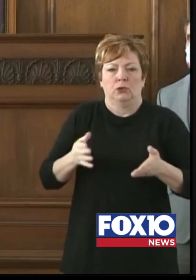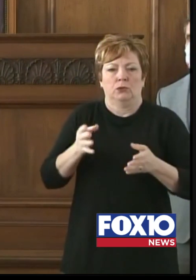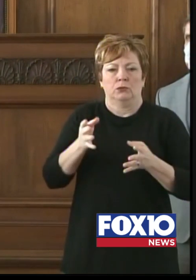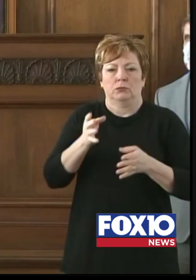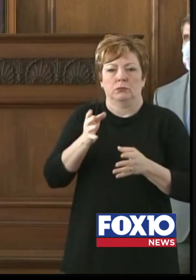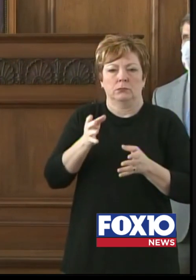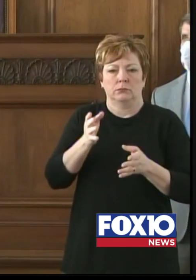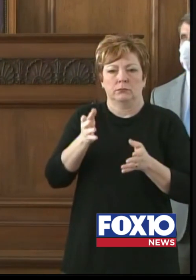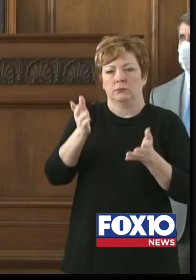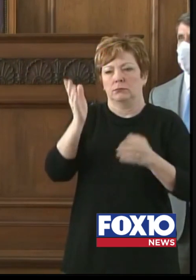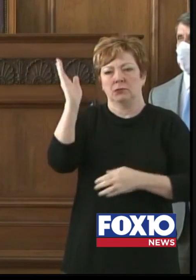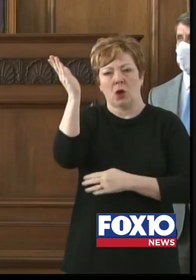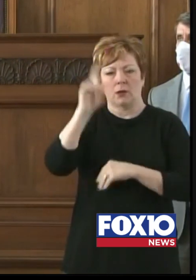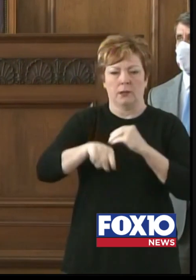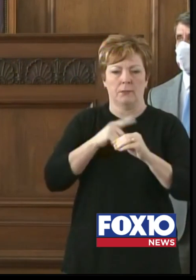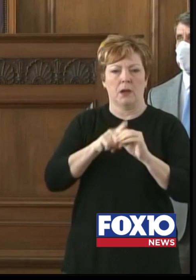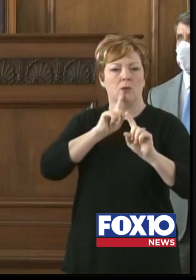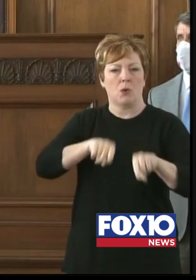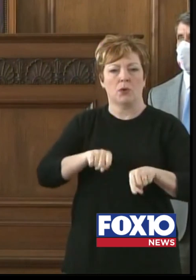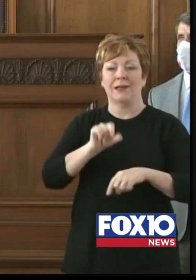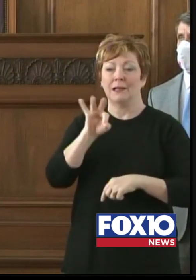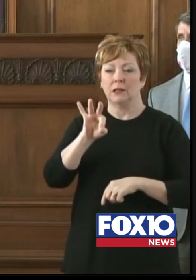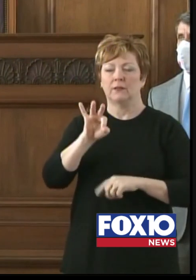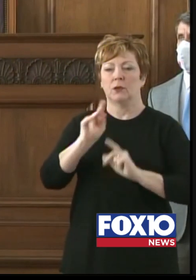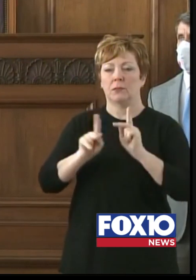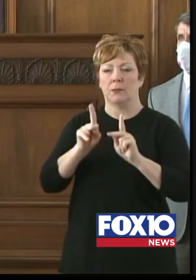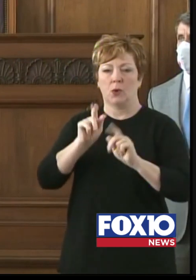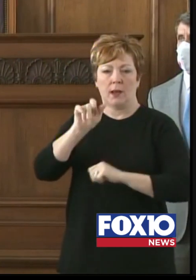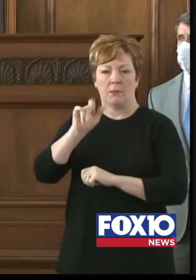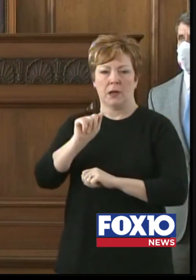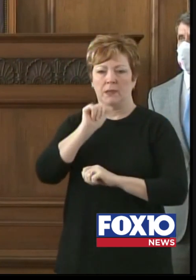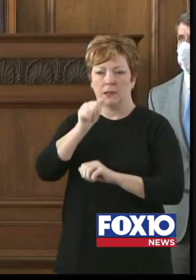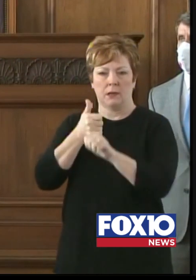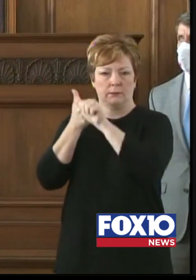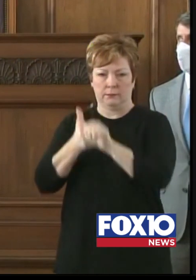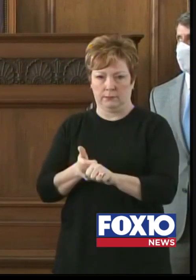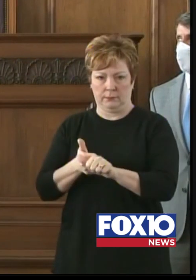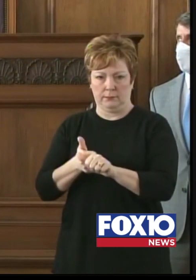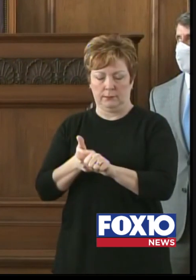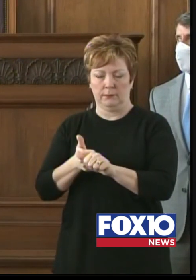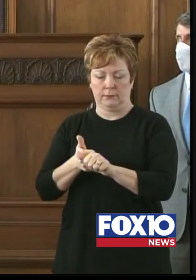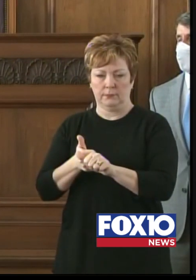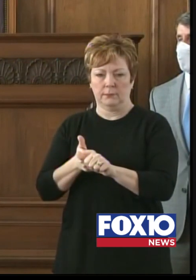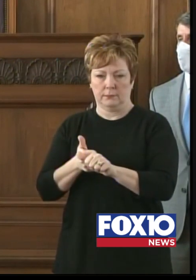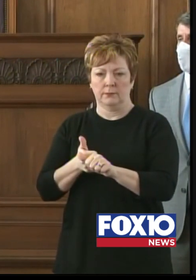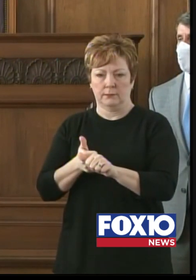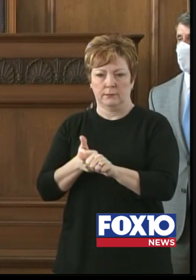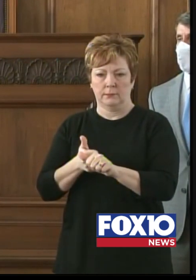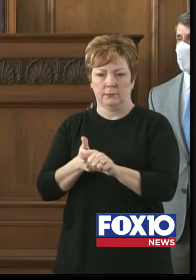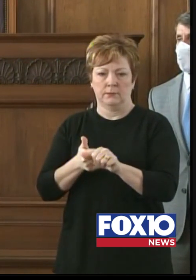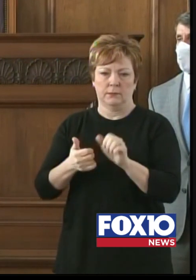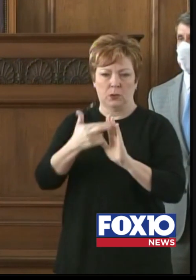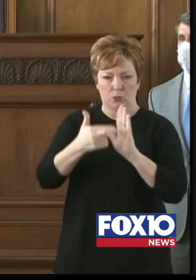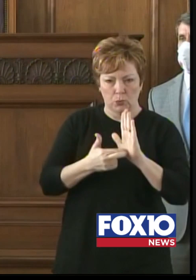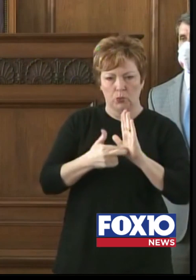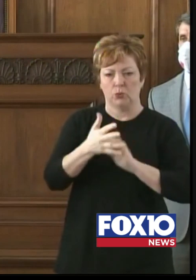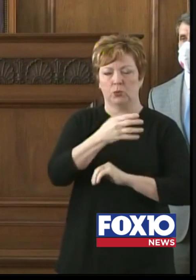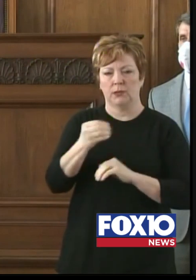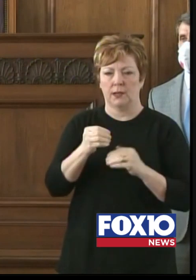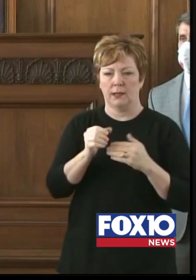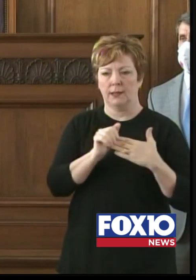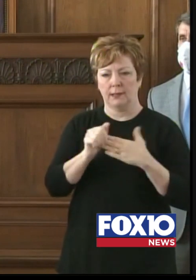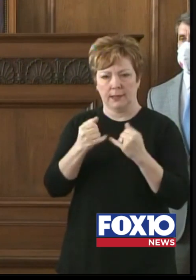if it had not been for the people of Alabama, abiding by the regulations and guidelines